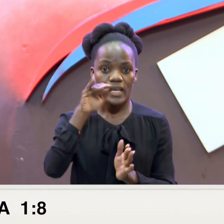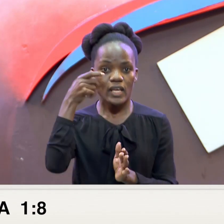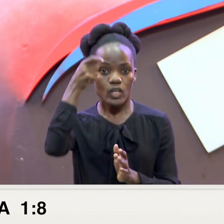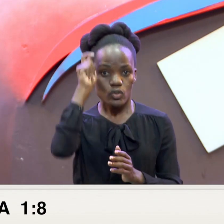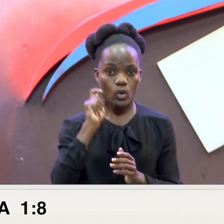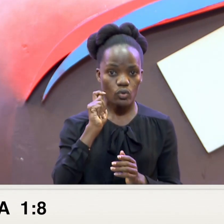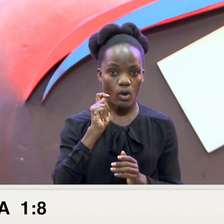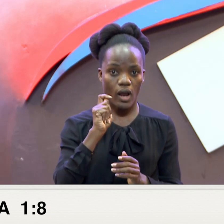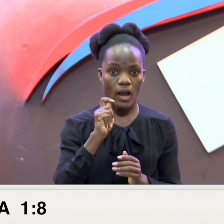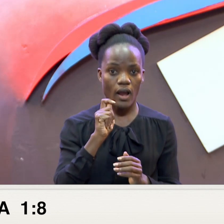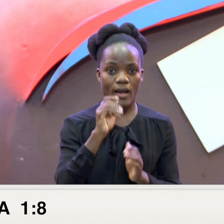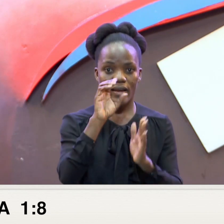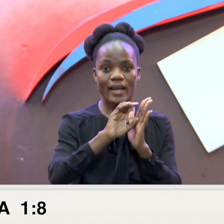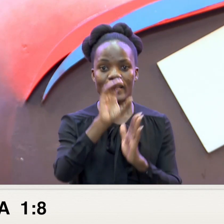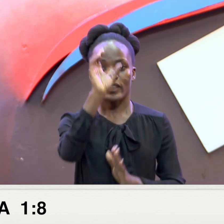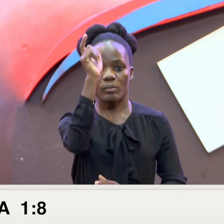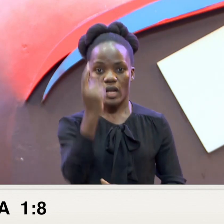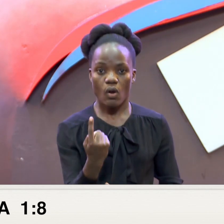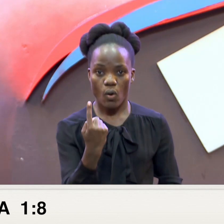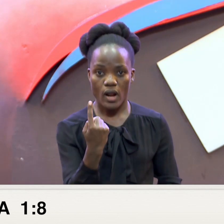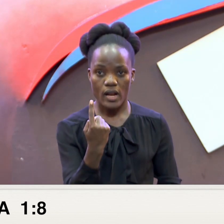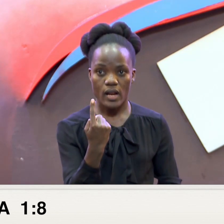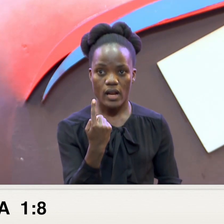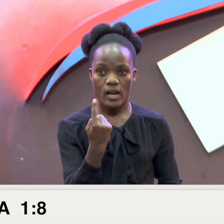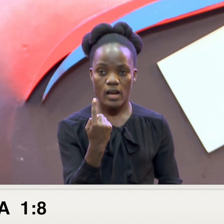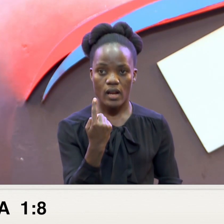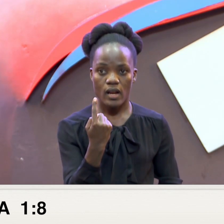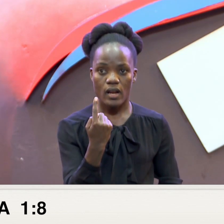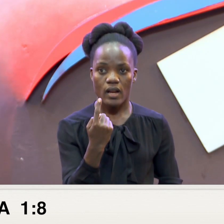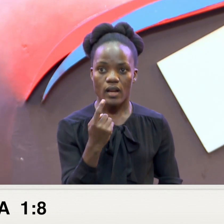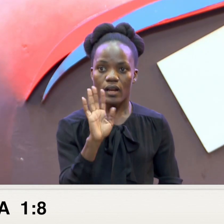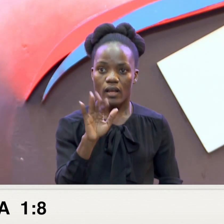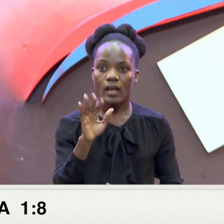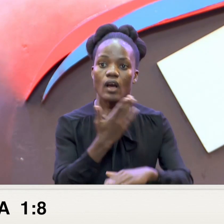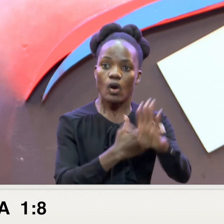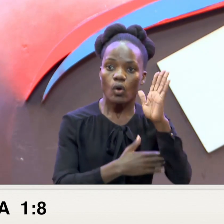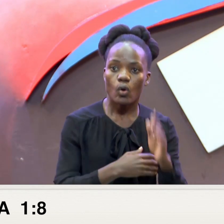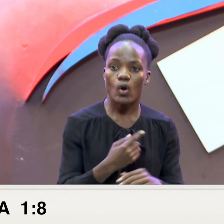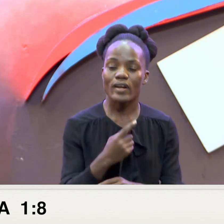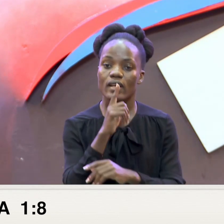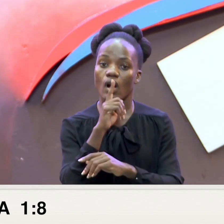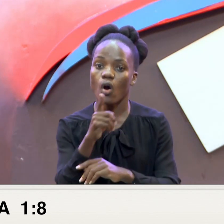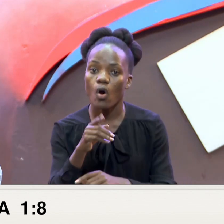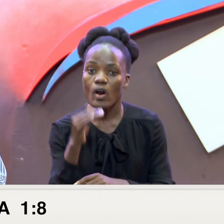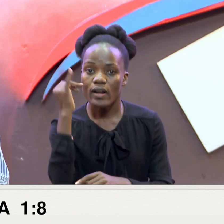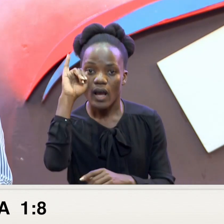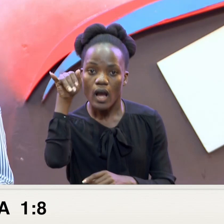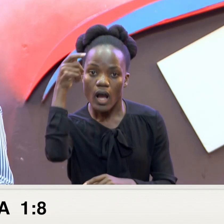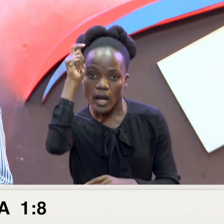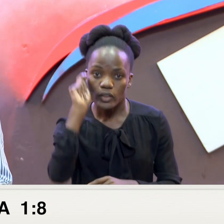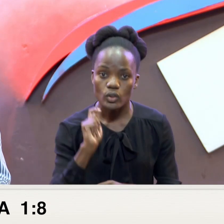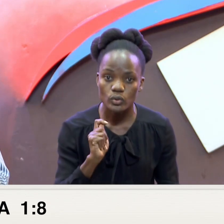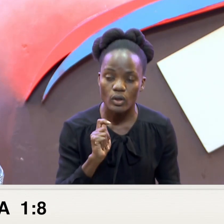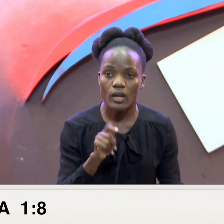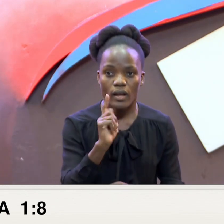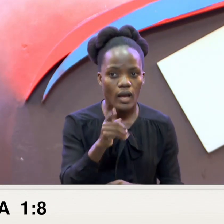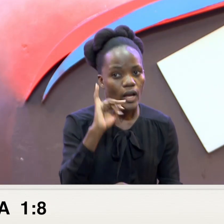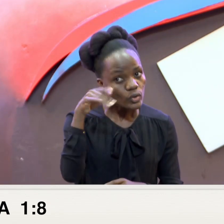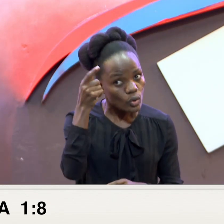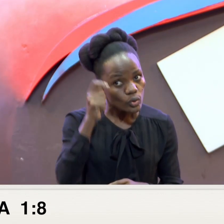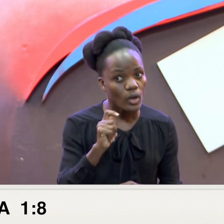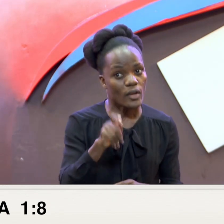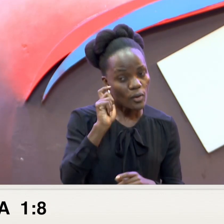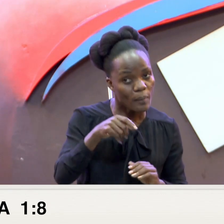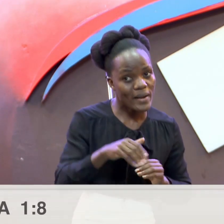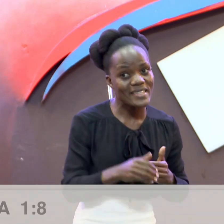Chapter 1 Joshua is being Commissioned by God For a journey That he's going To take And the responsibility